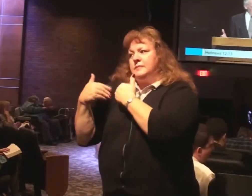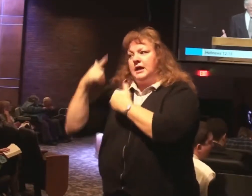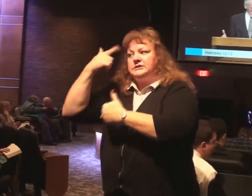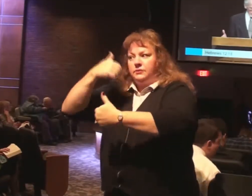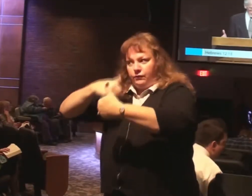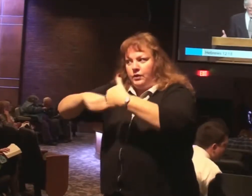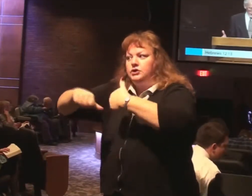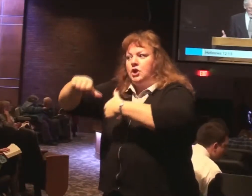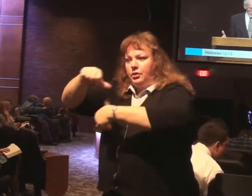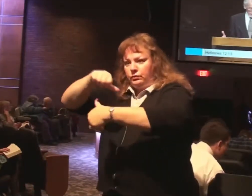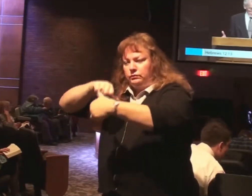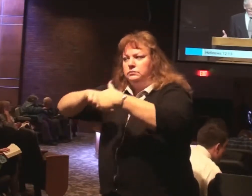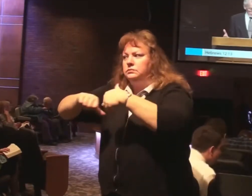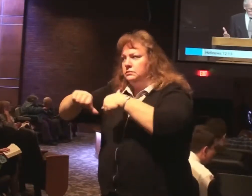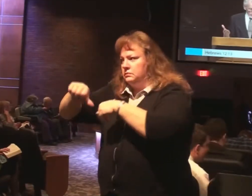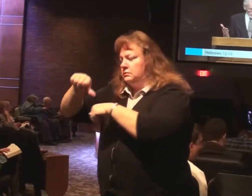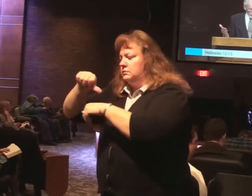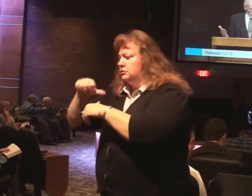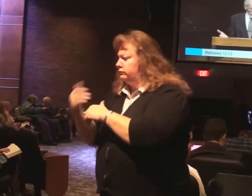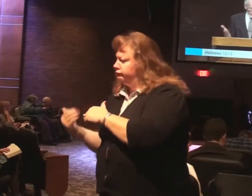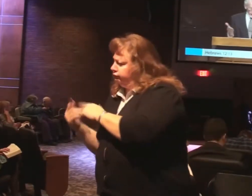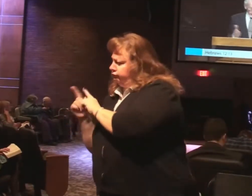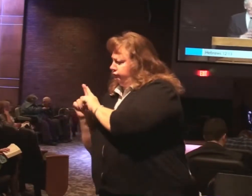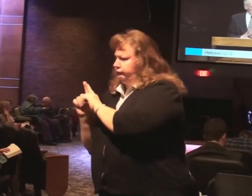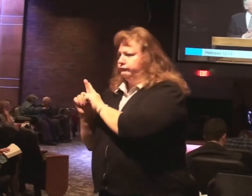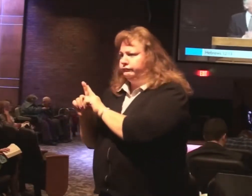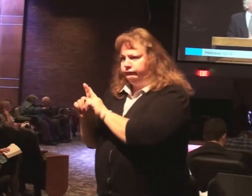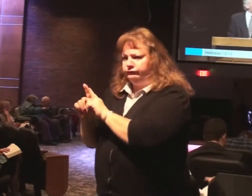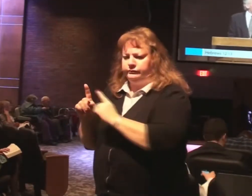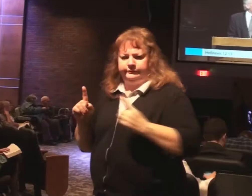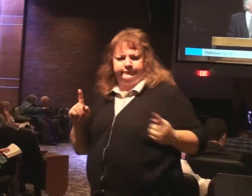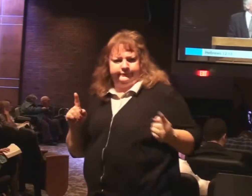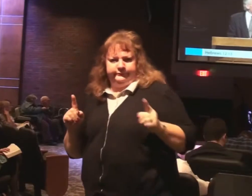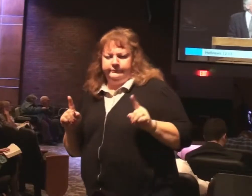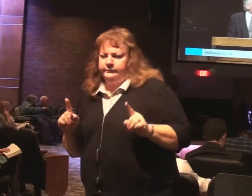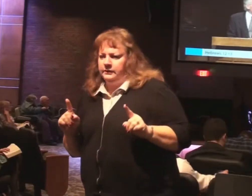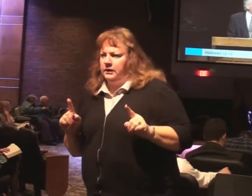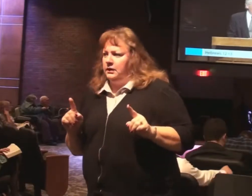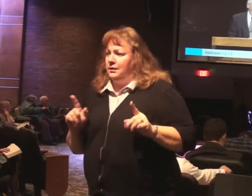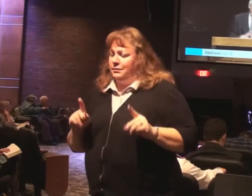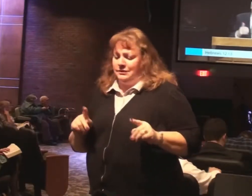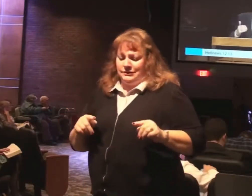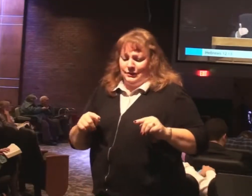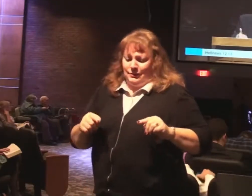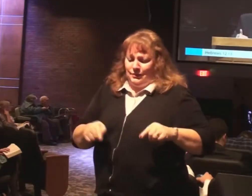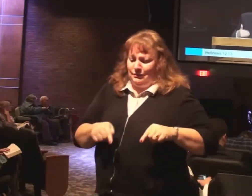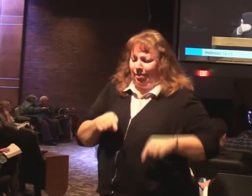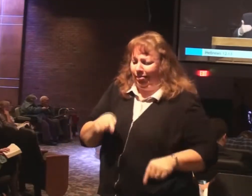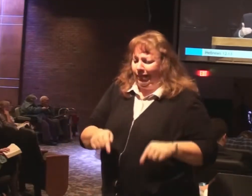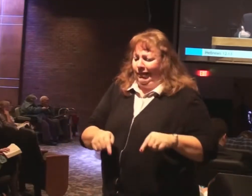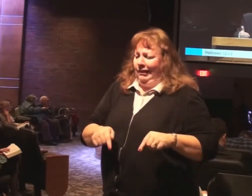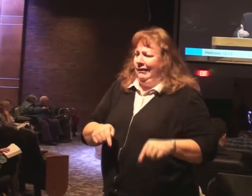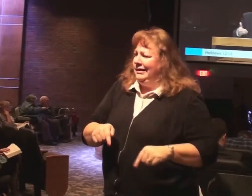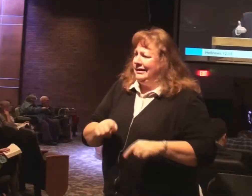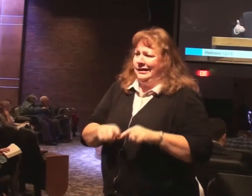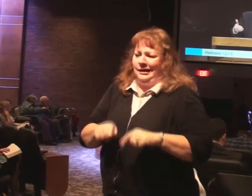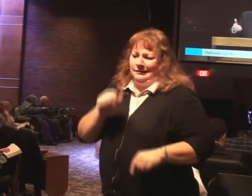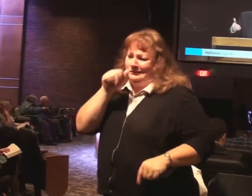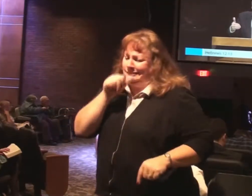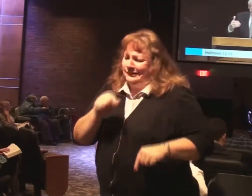And the person who has a lame leg. Is struggling to keep going. Because